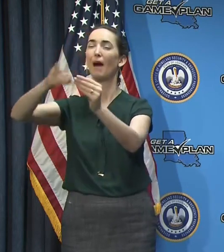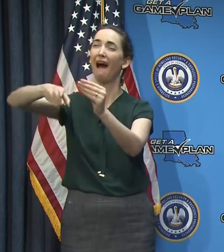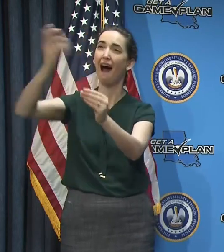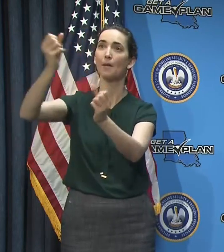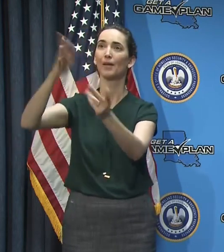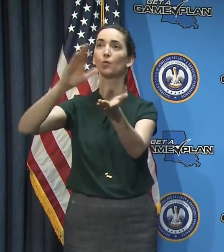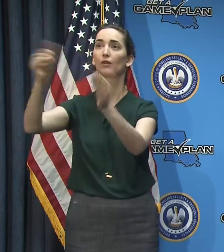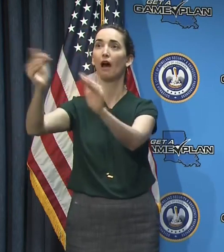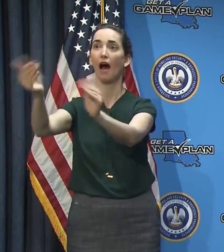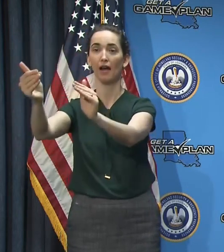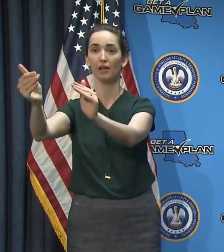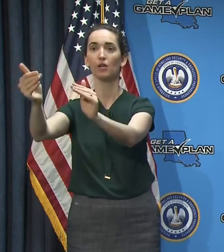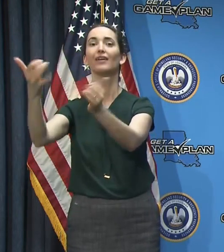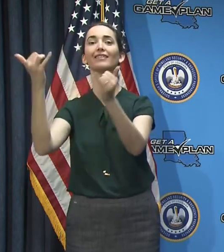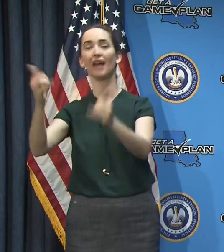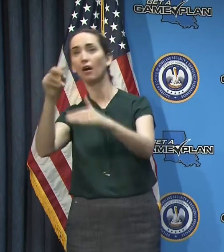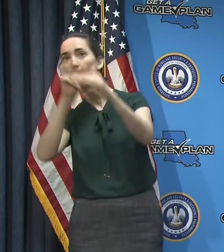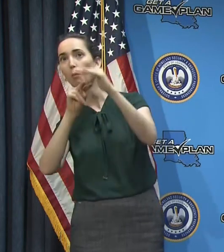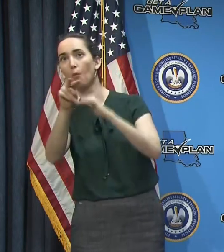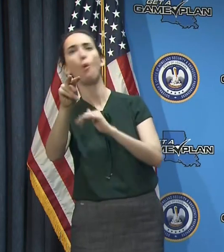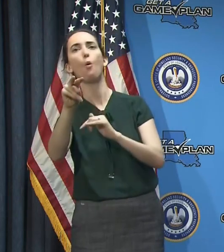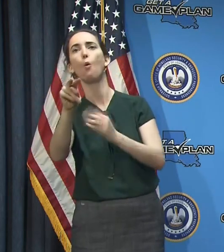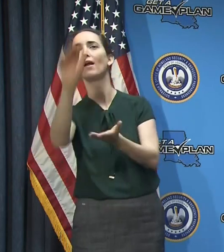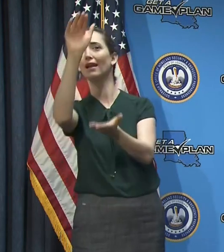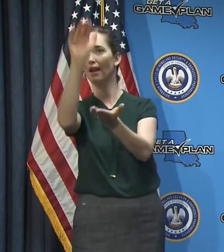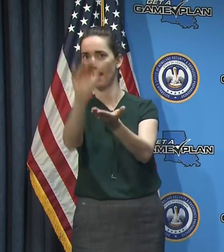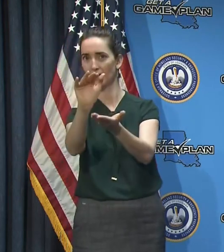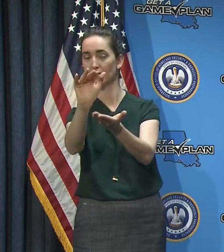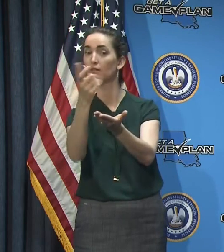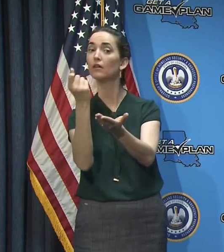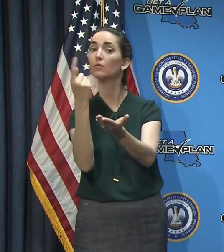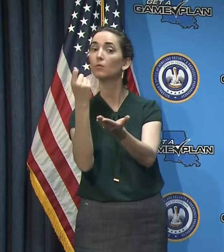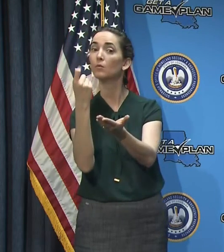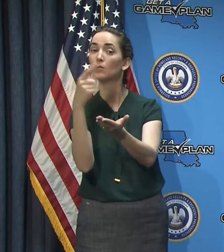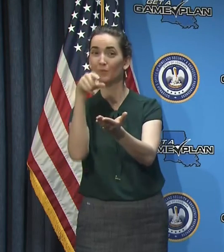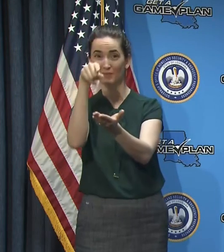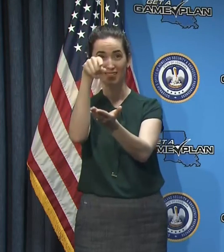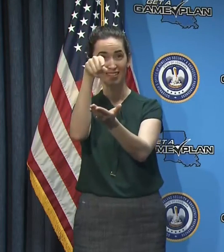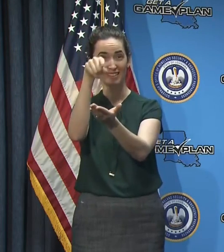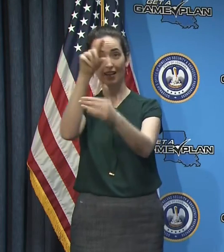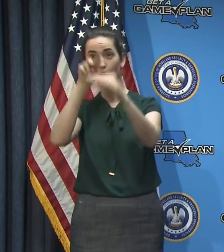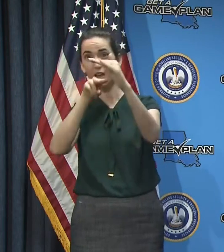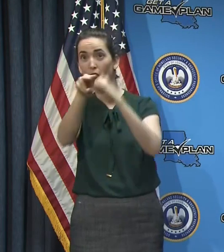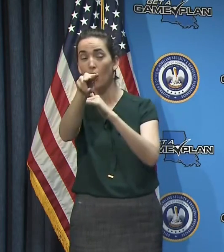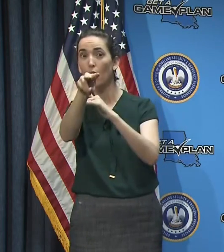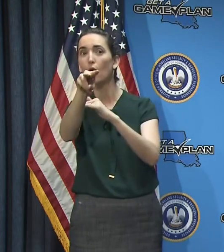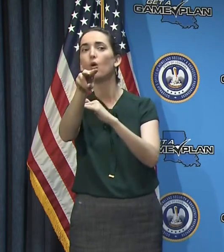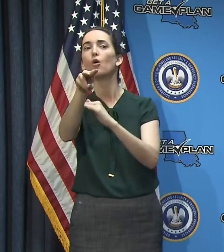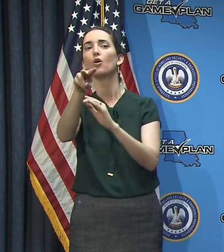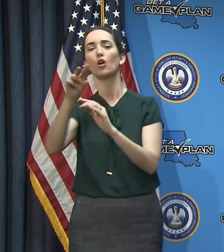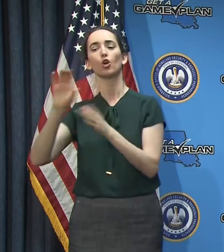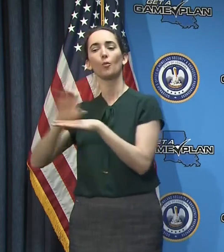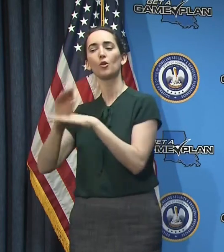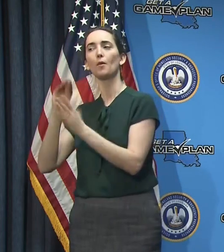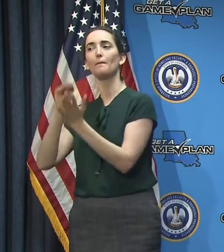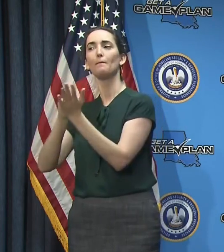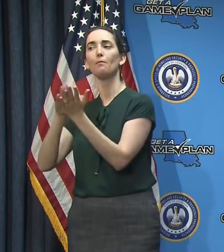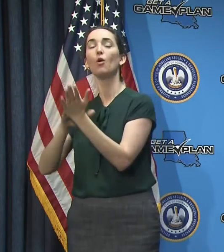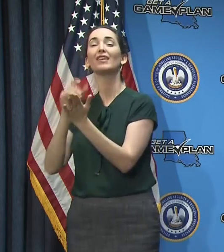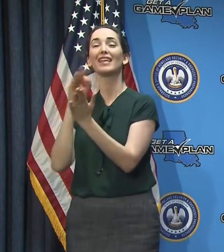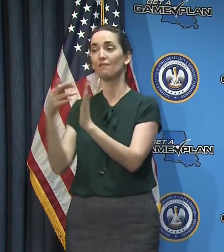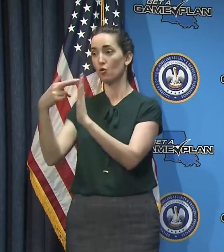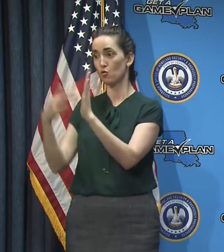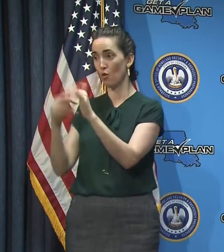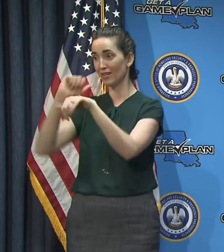these mitigation measures in place, not just through the end of April, through the end of May. Now I'm not